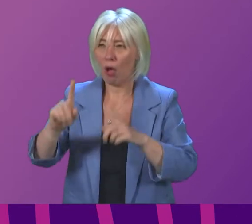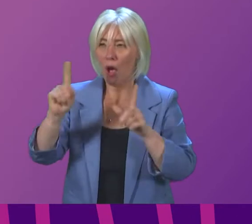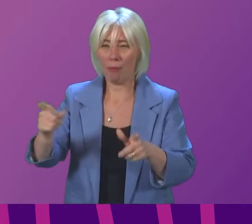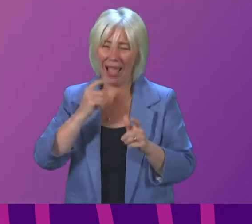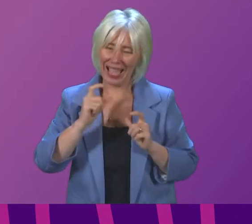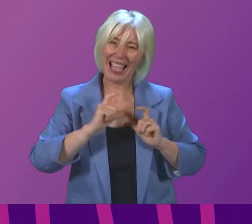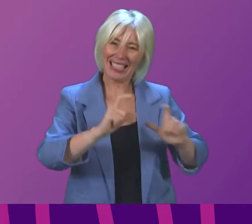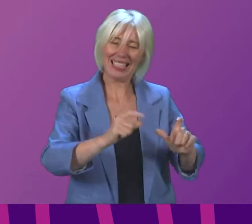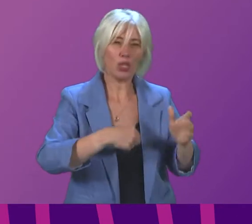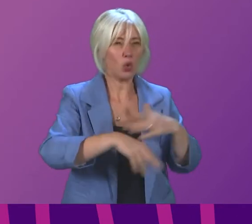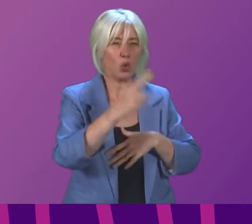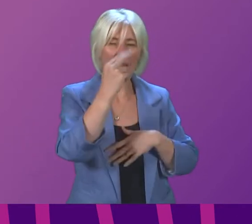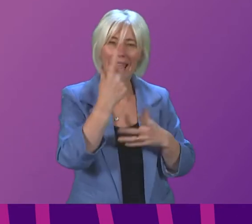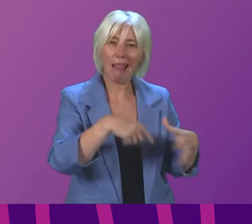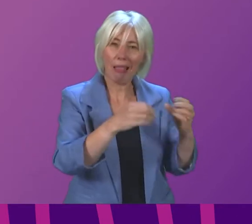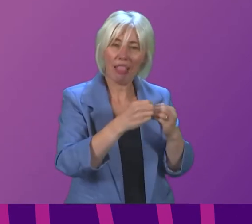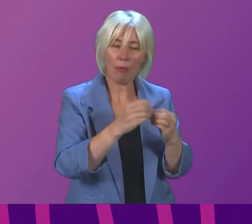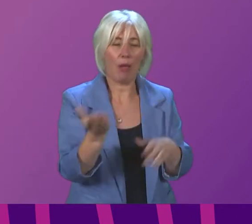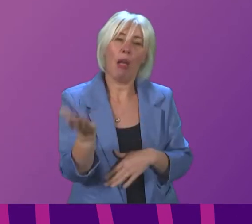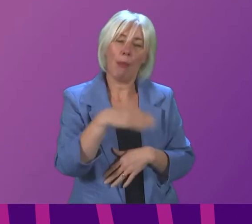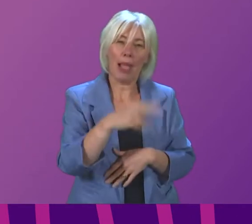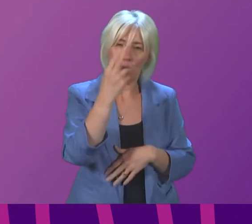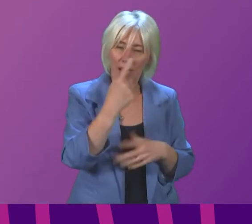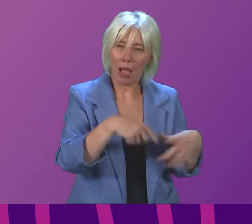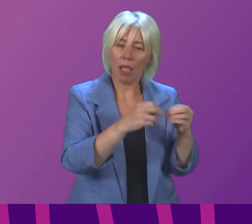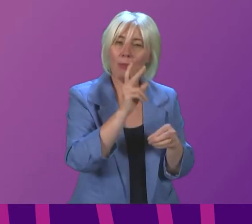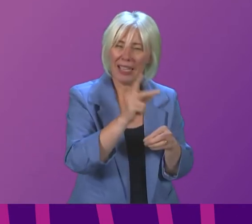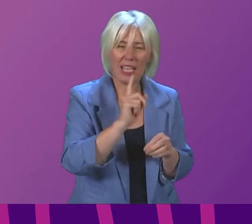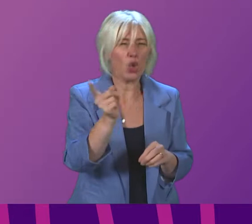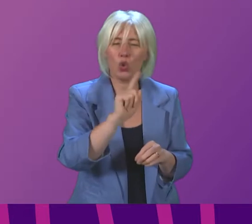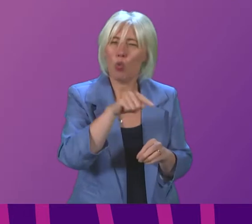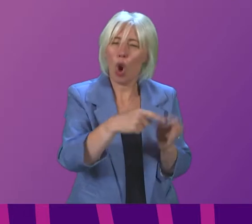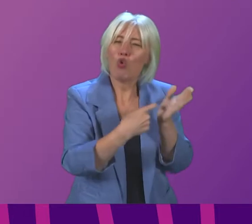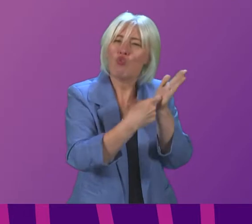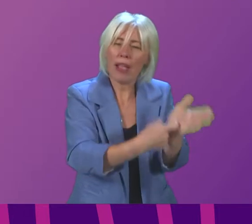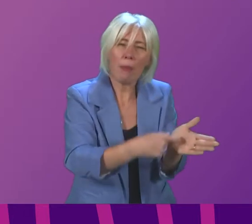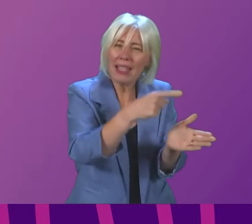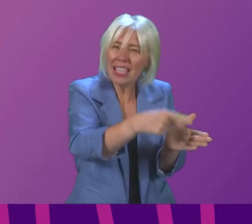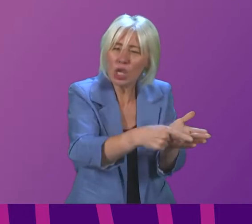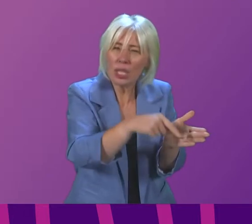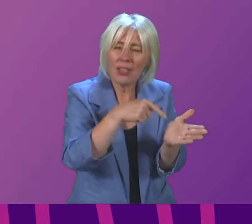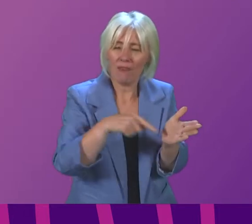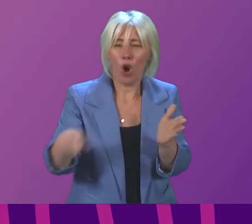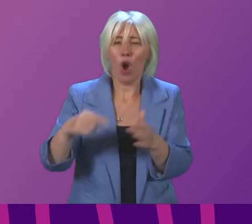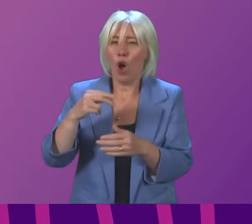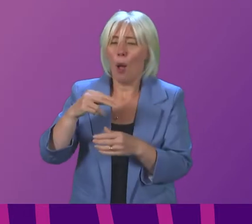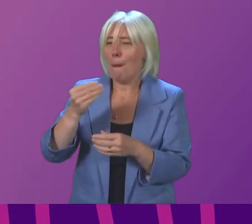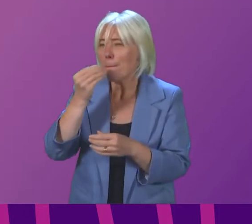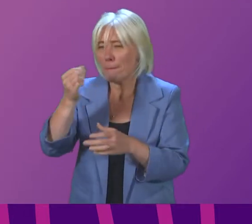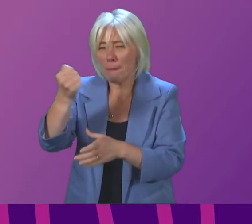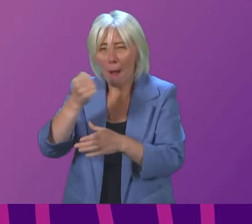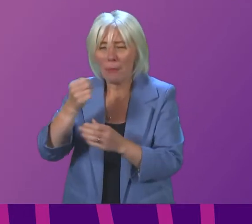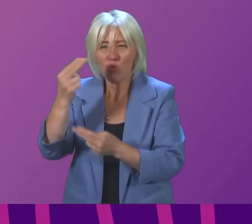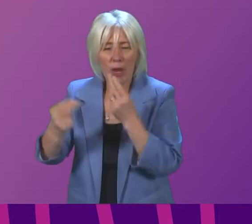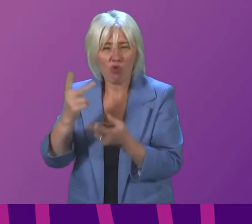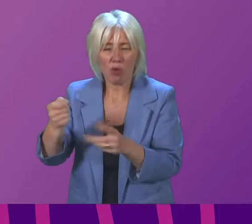nightclub so it comes back down to nightclubs again what are the recommendations for this already hard-hit hospitality sector given